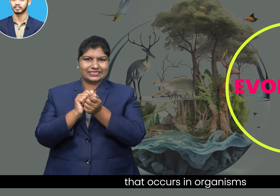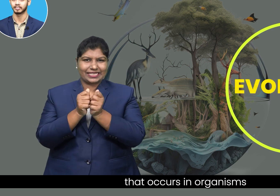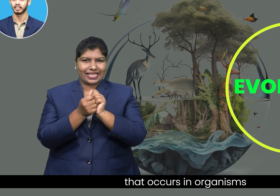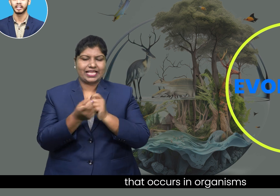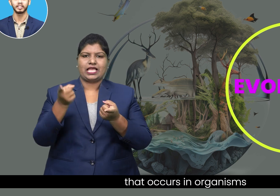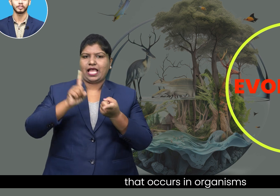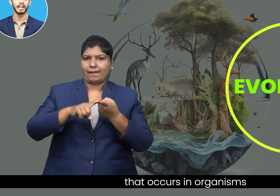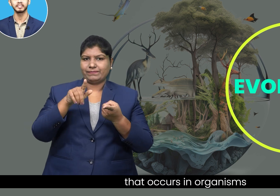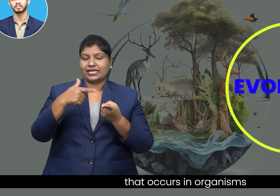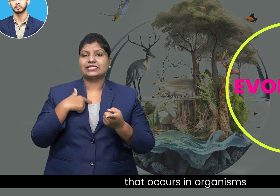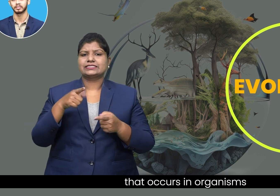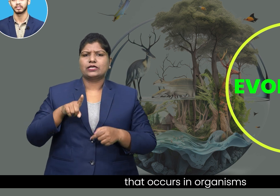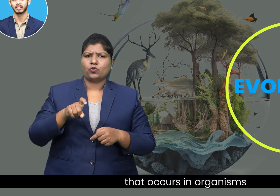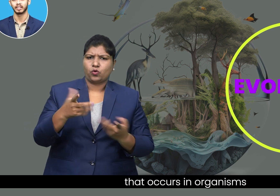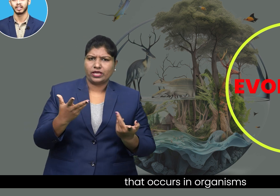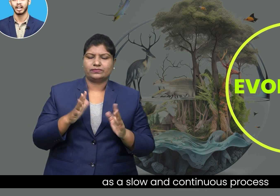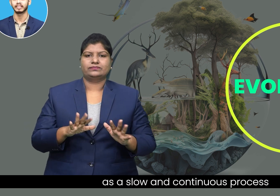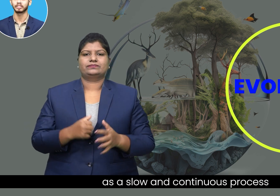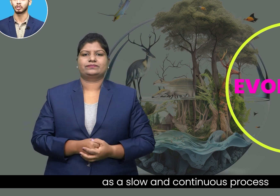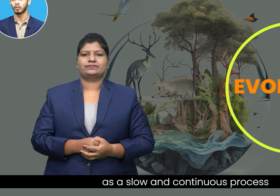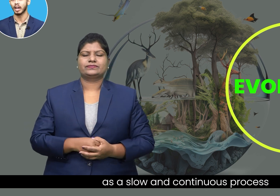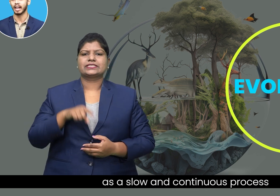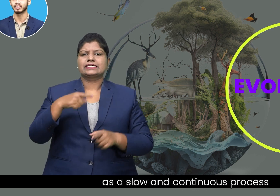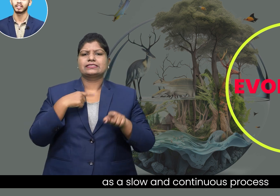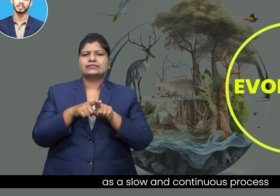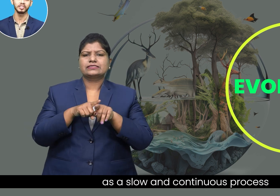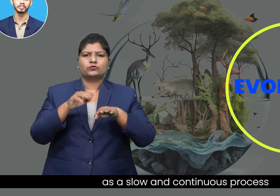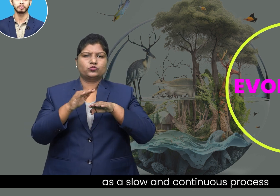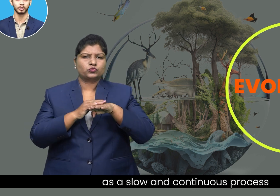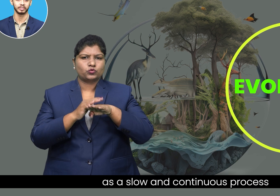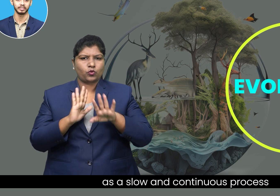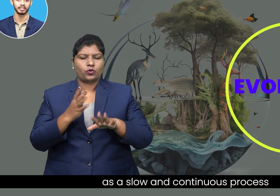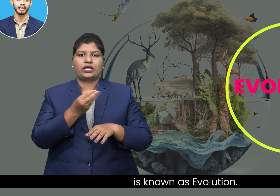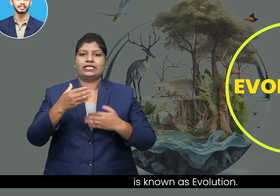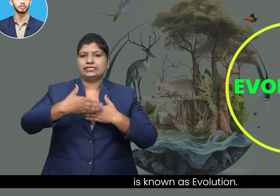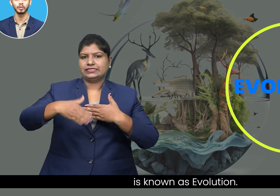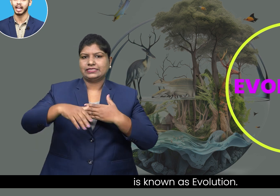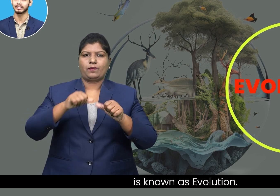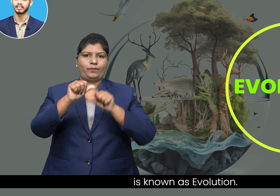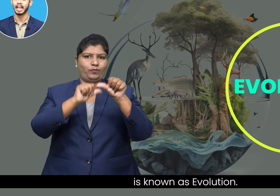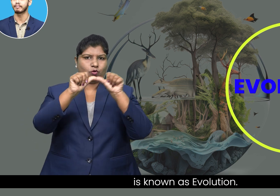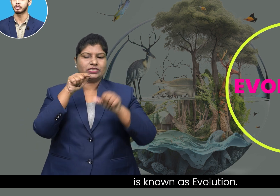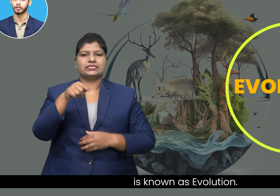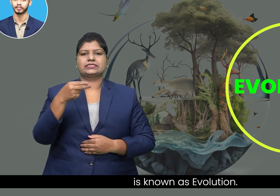in organisms as a slow and continuous process is known as evolution